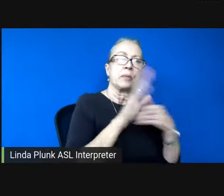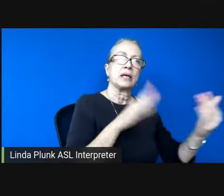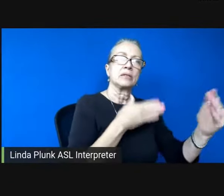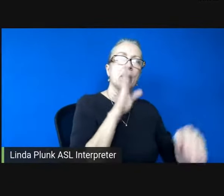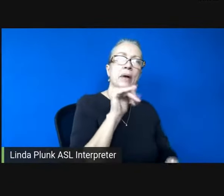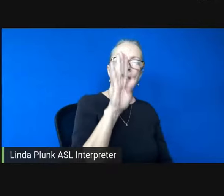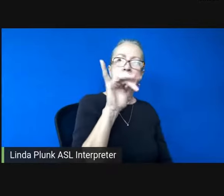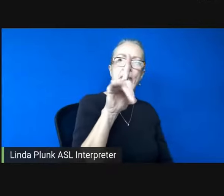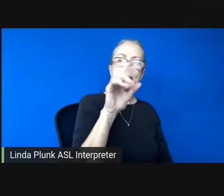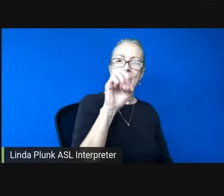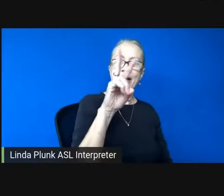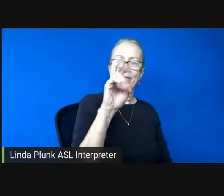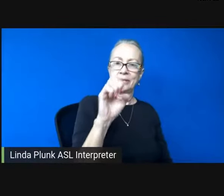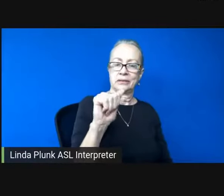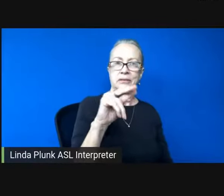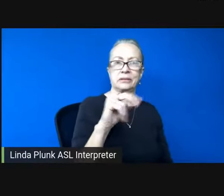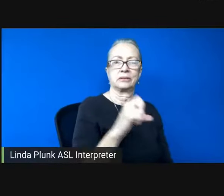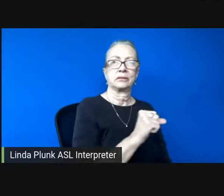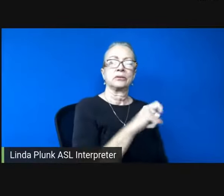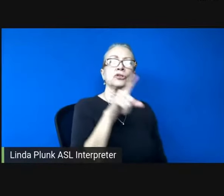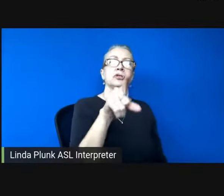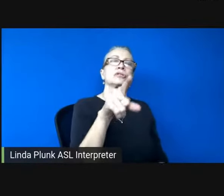called you must believe in spring